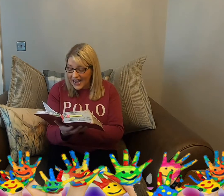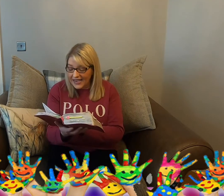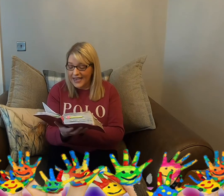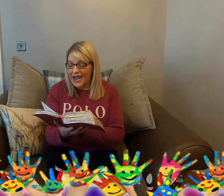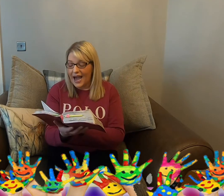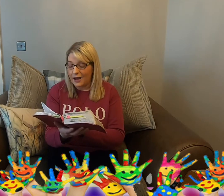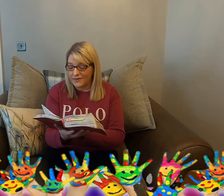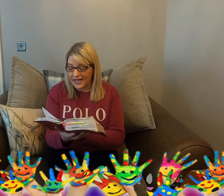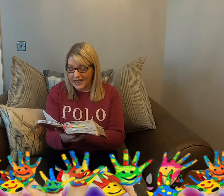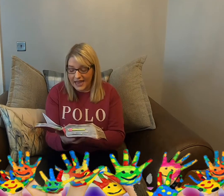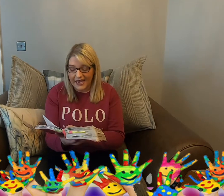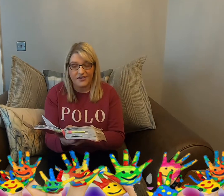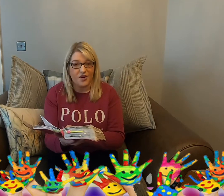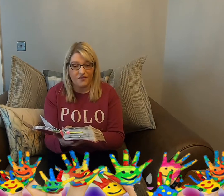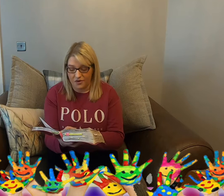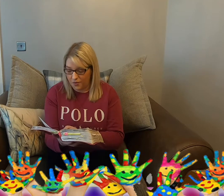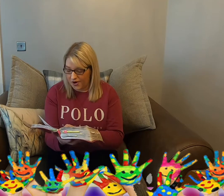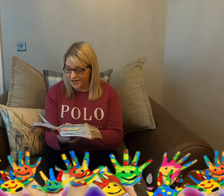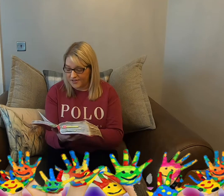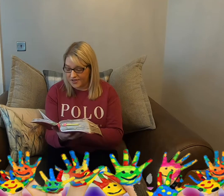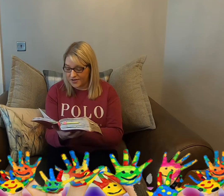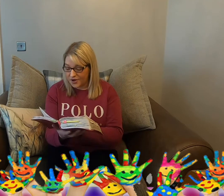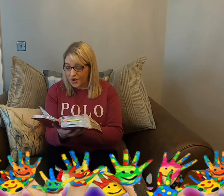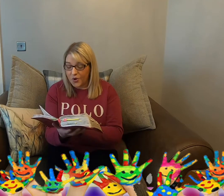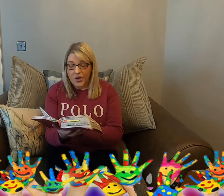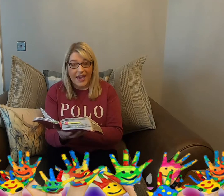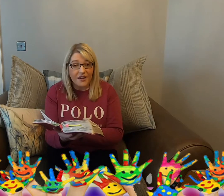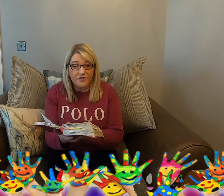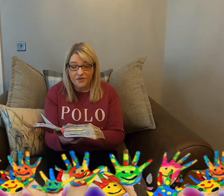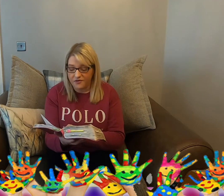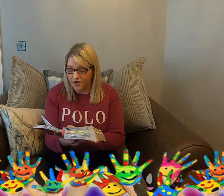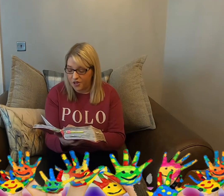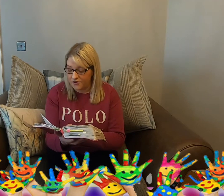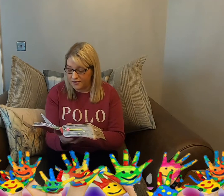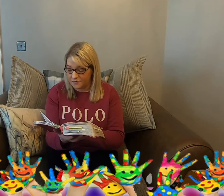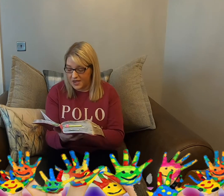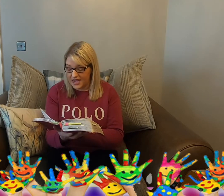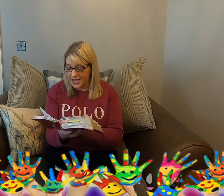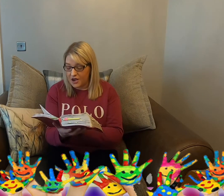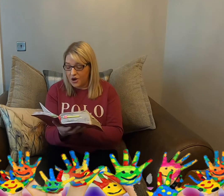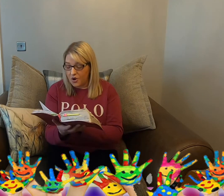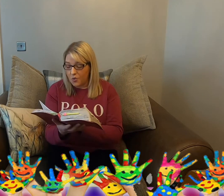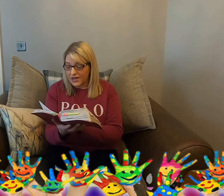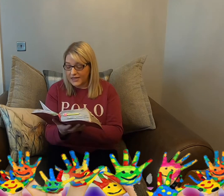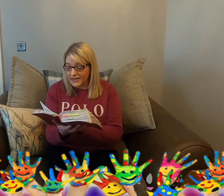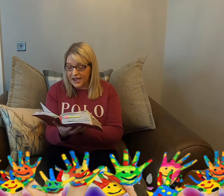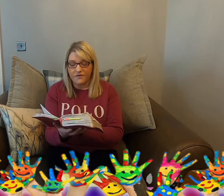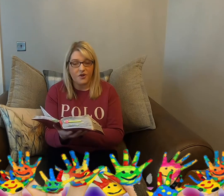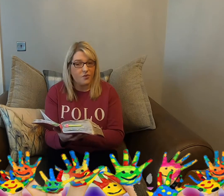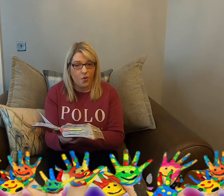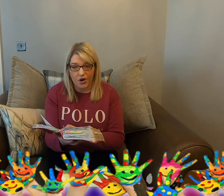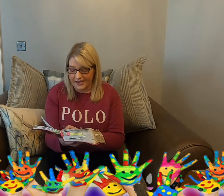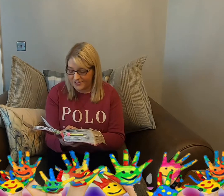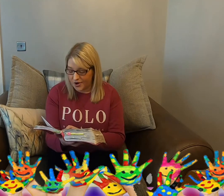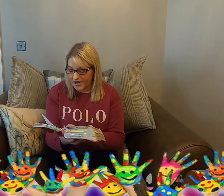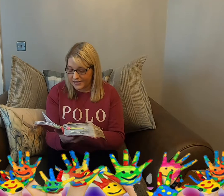I am the light of the world. Whoever follows me will never walk in darkness,